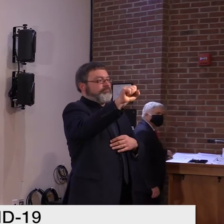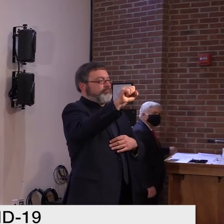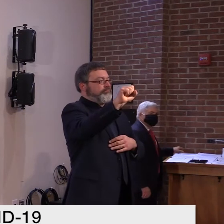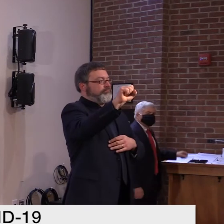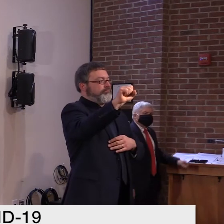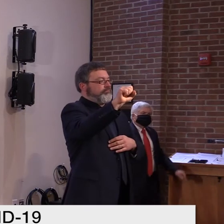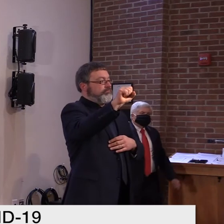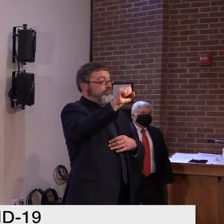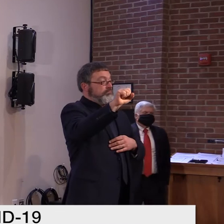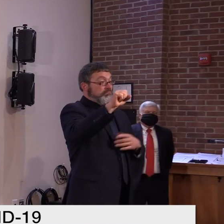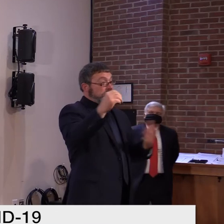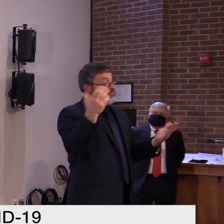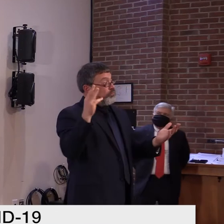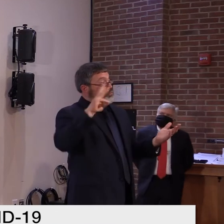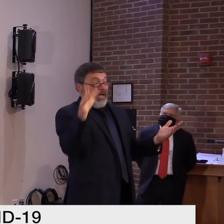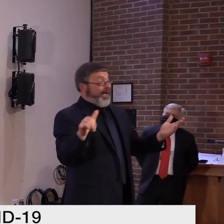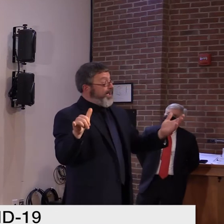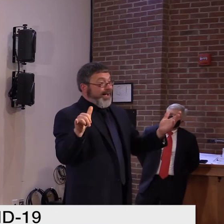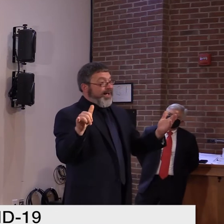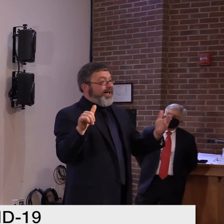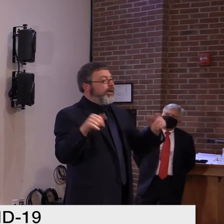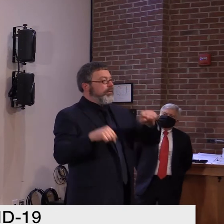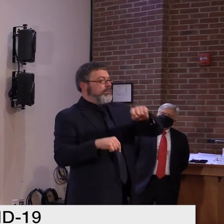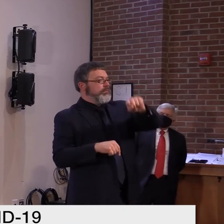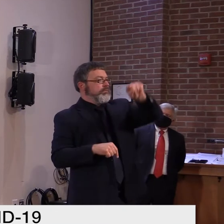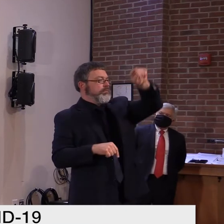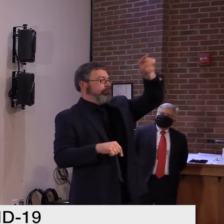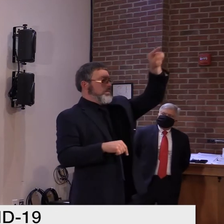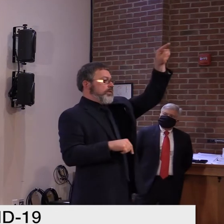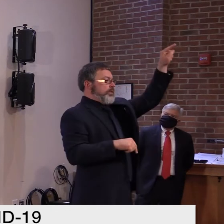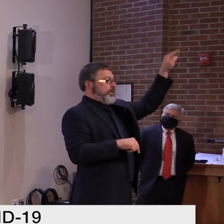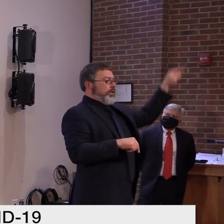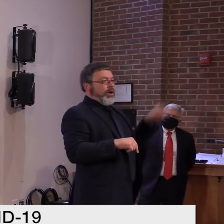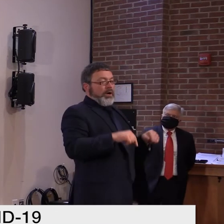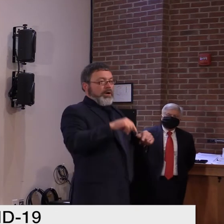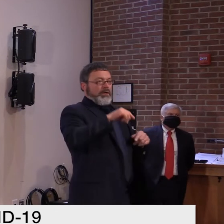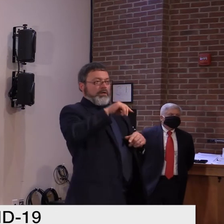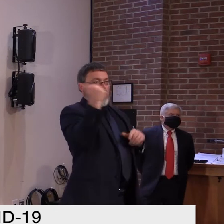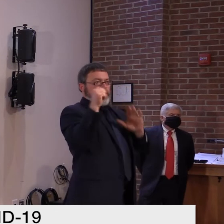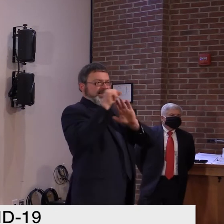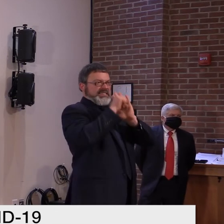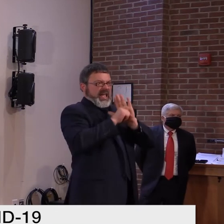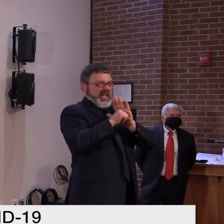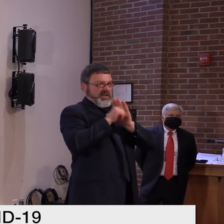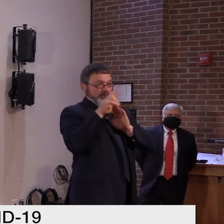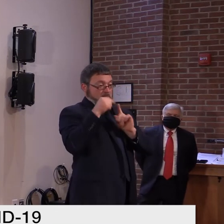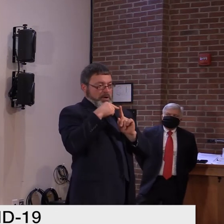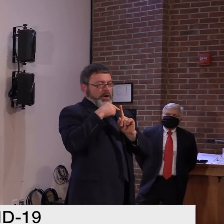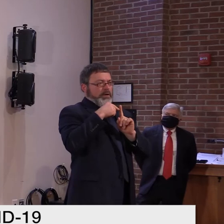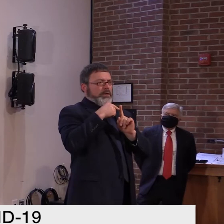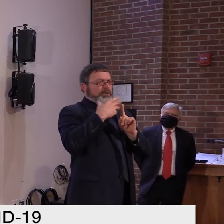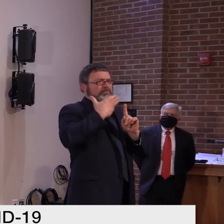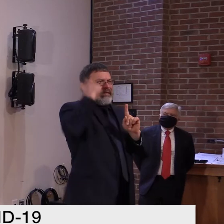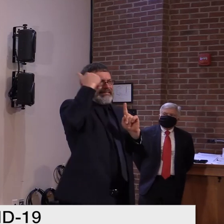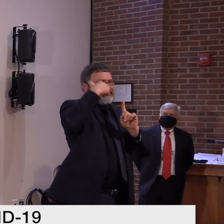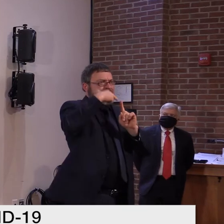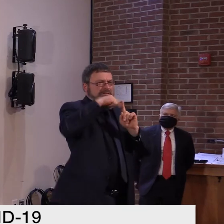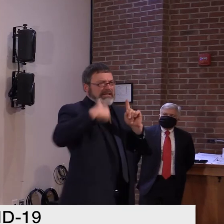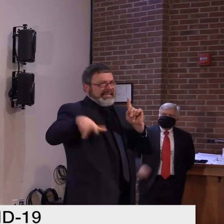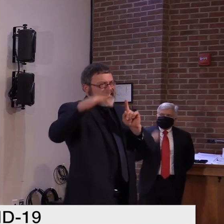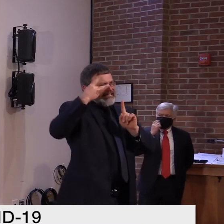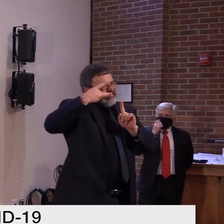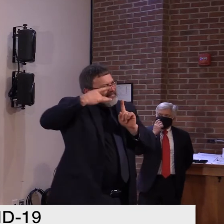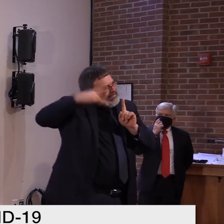Northeast. And the day you test negative is just the day you test negative. It doesn't imply